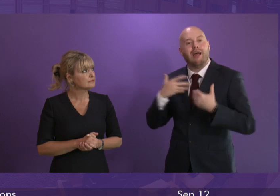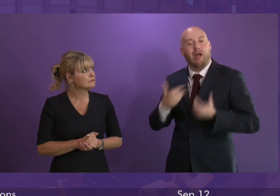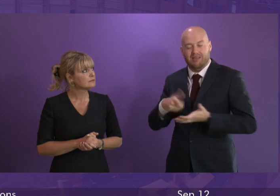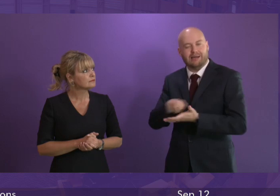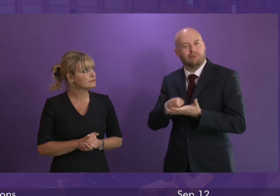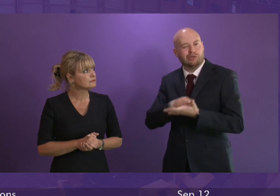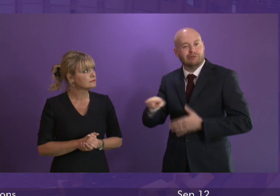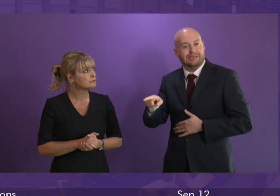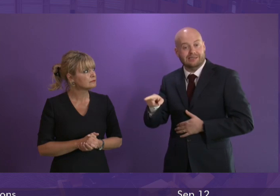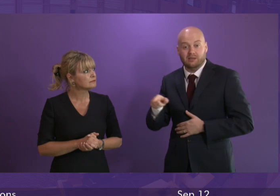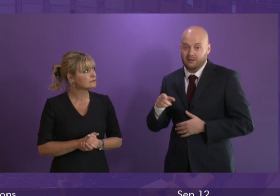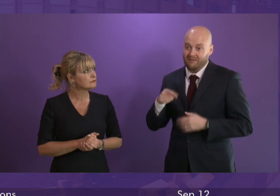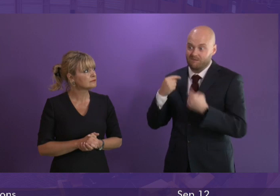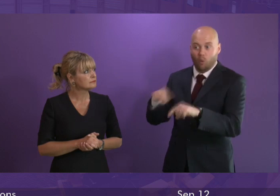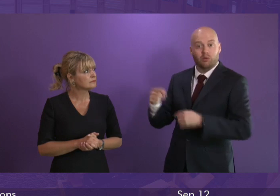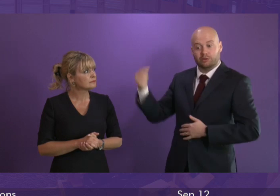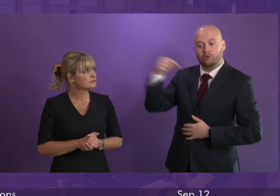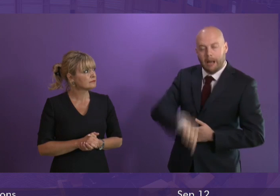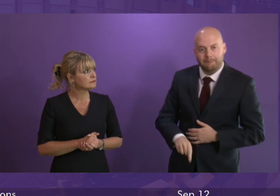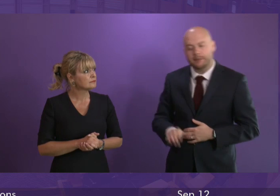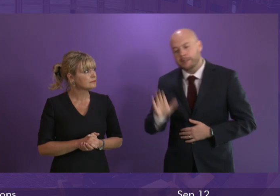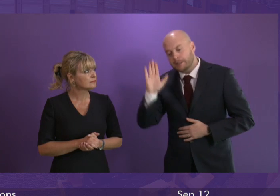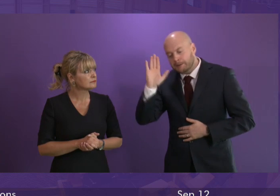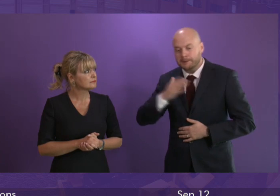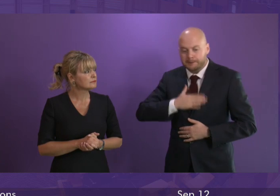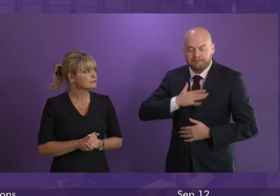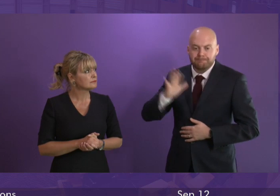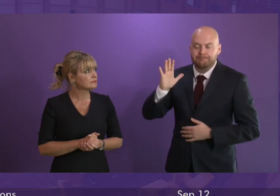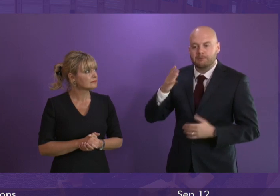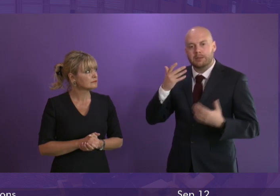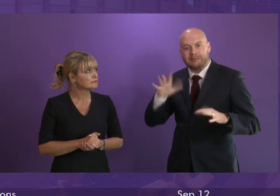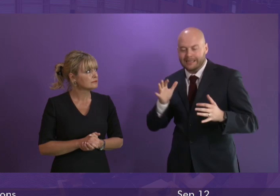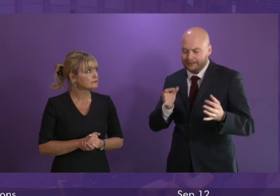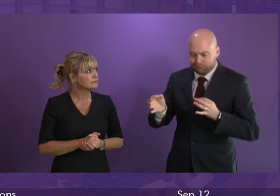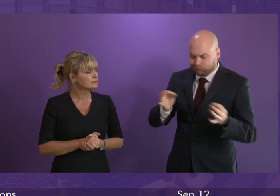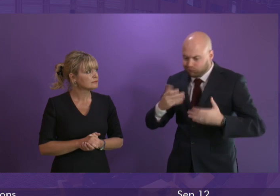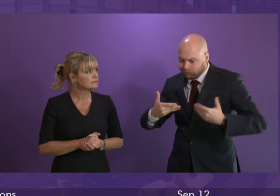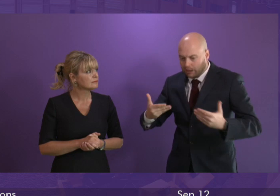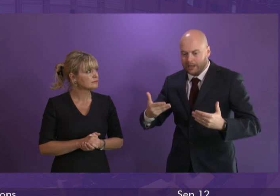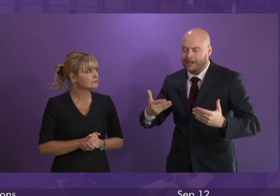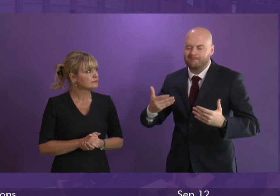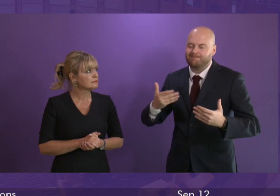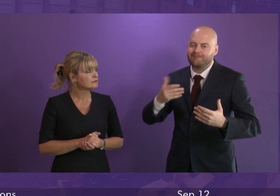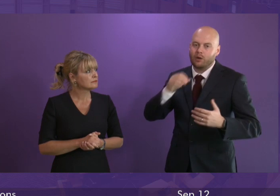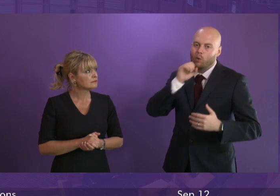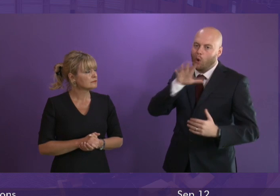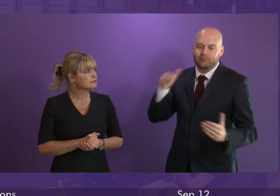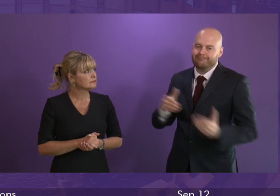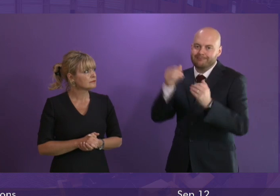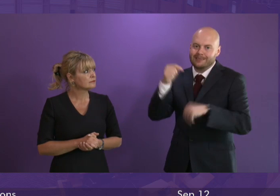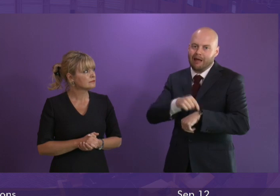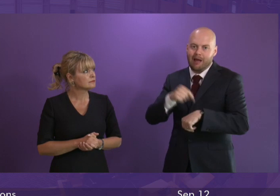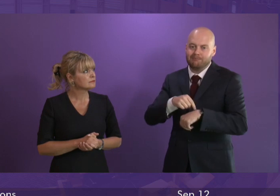Parliament to admit that this major facility of strategic importance will not now open until